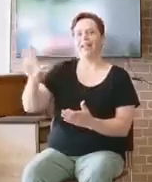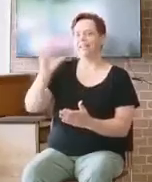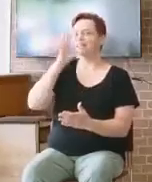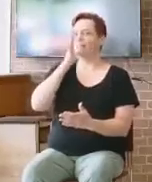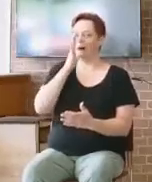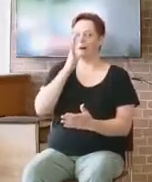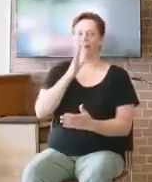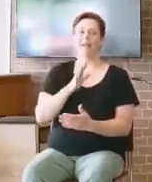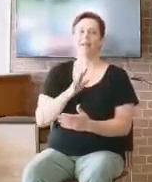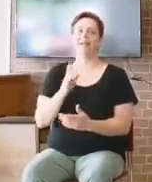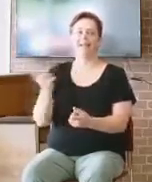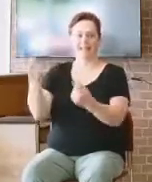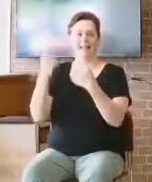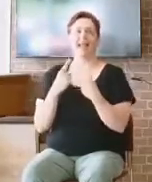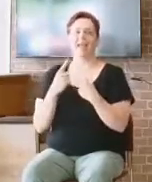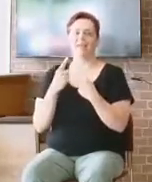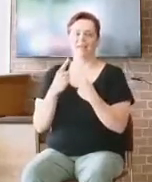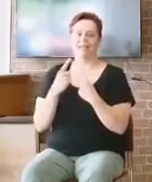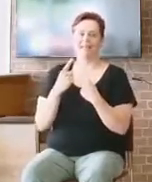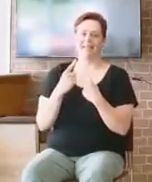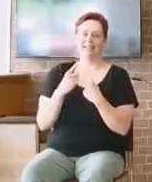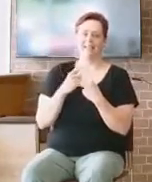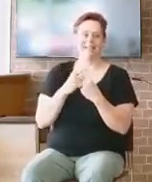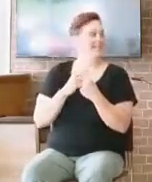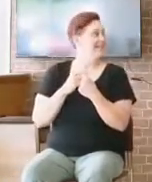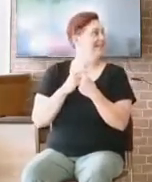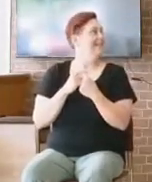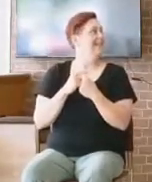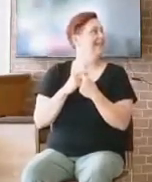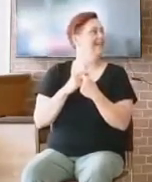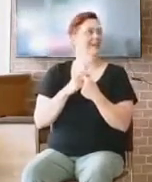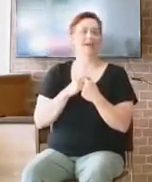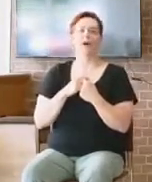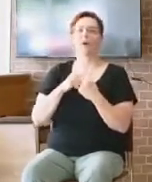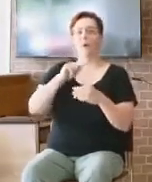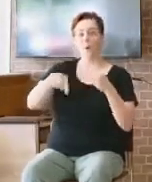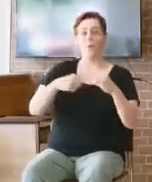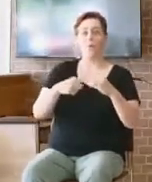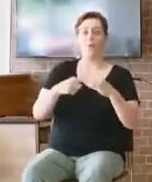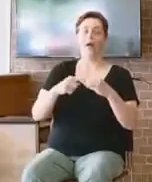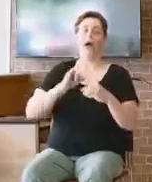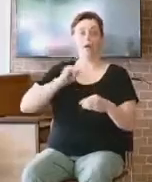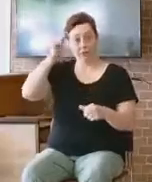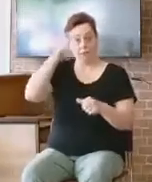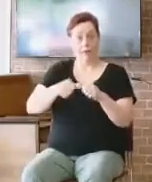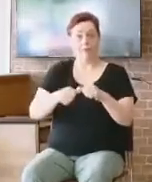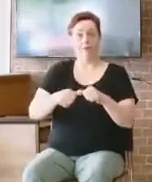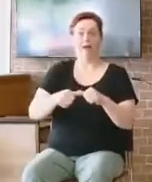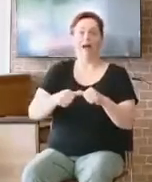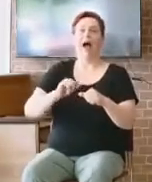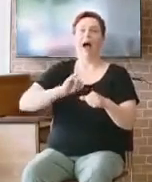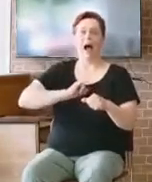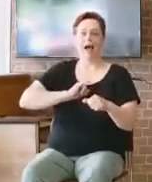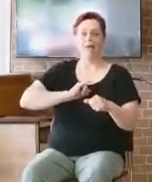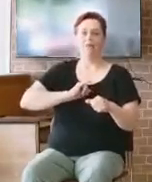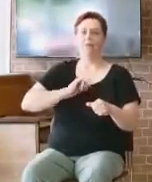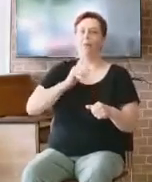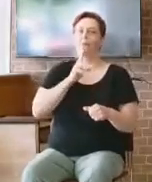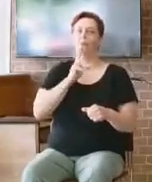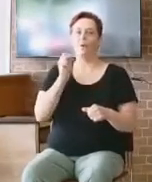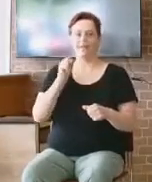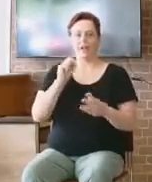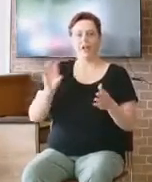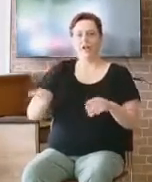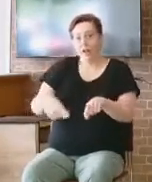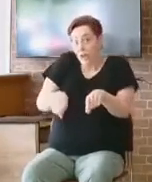And I only say that she's embarrassed right now because I was nervous. Okay. When I meet new people, I'm just like right now I'm nervous. I got visitors. got butterflies in my